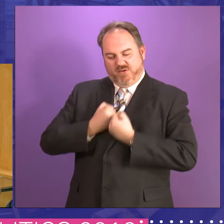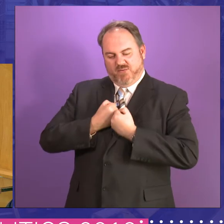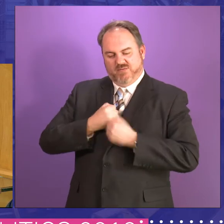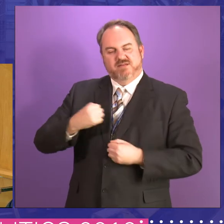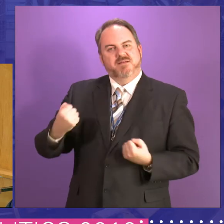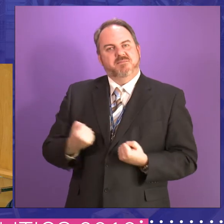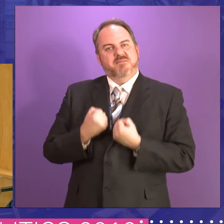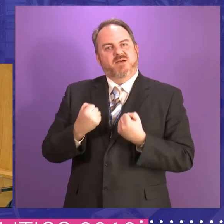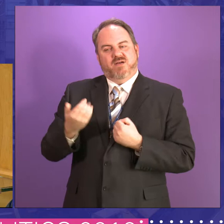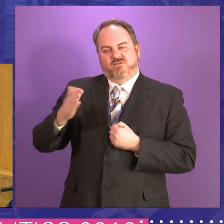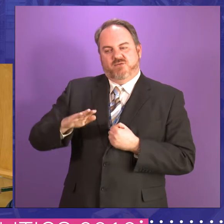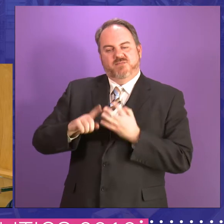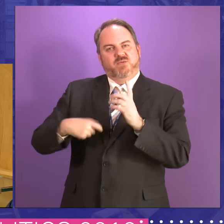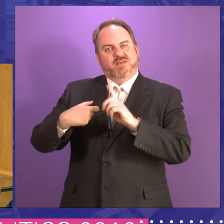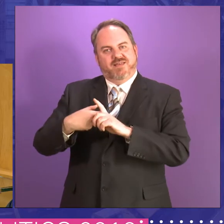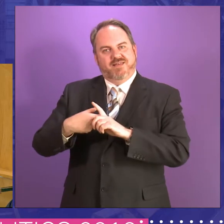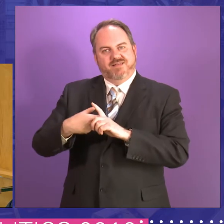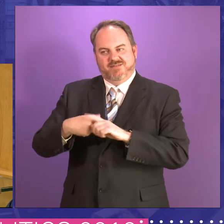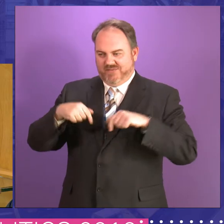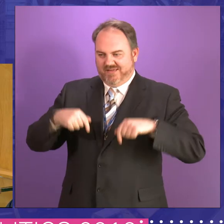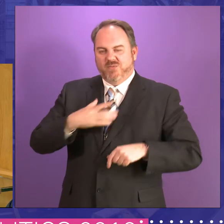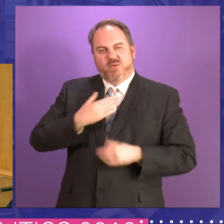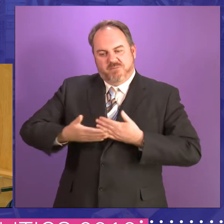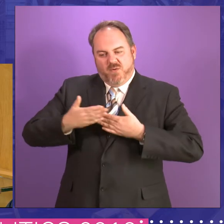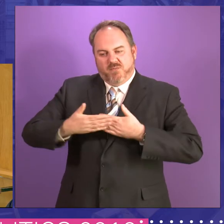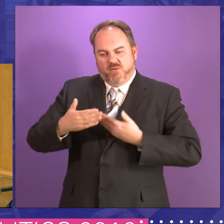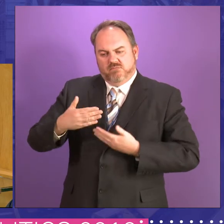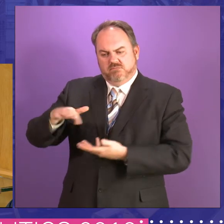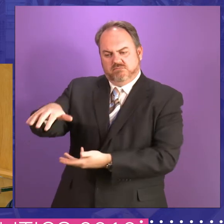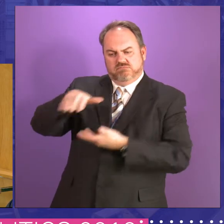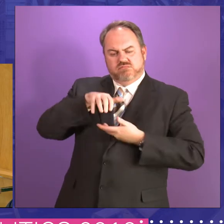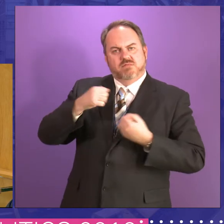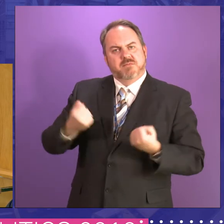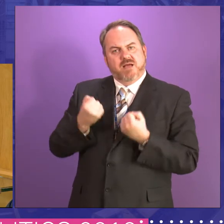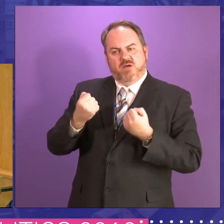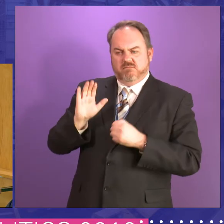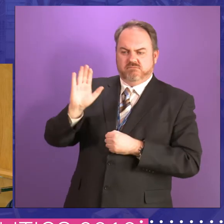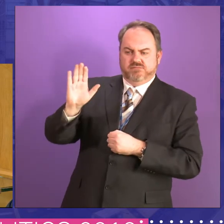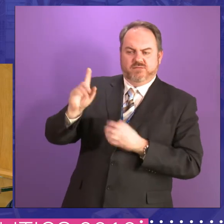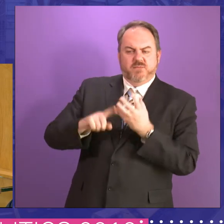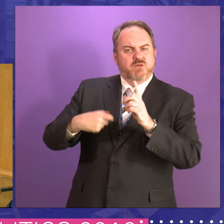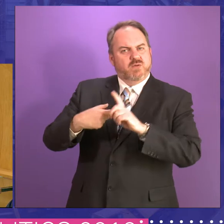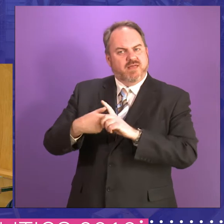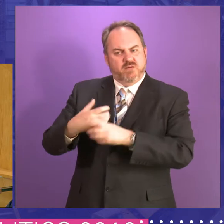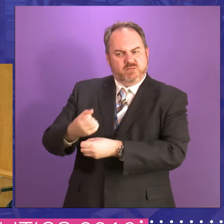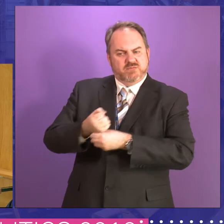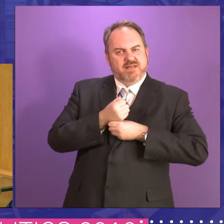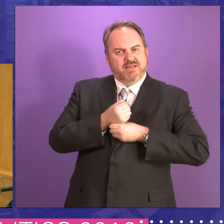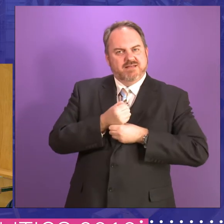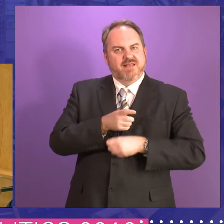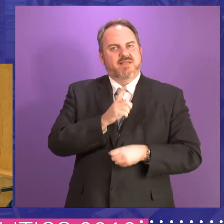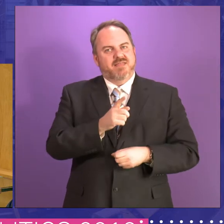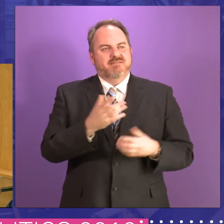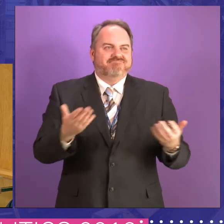common thread about only we want more power. there's this notion that that actually is a way to solve problems, rather than sometimes being